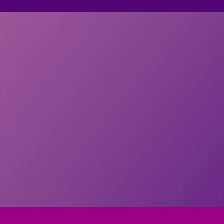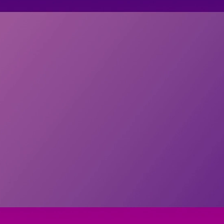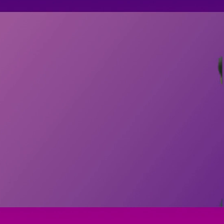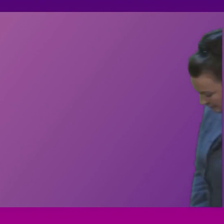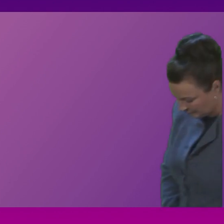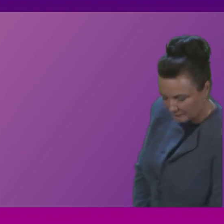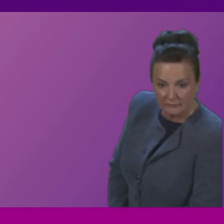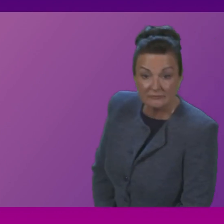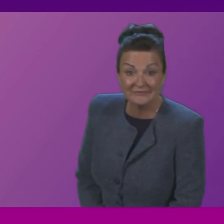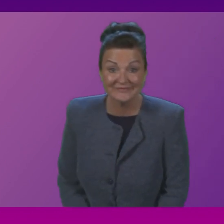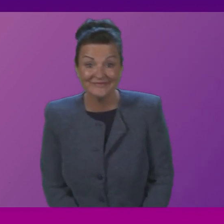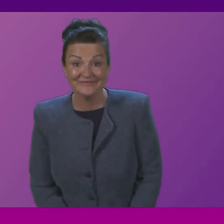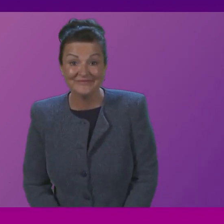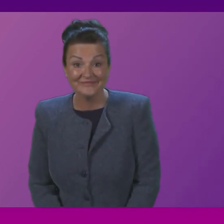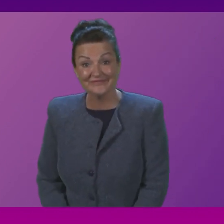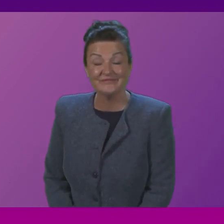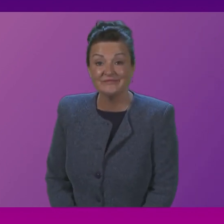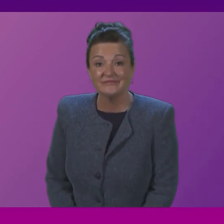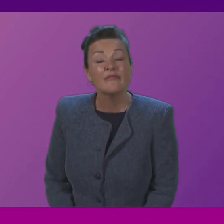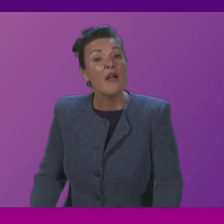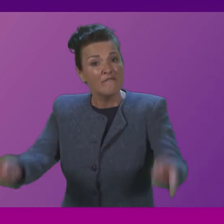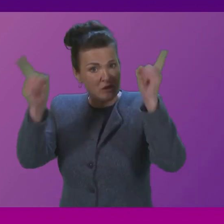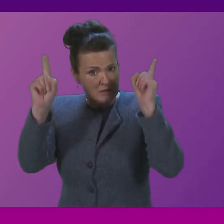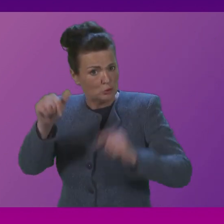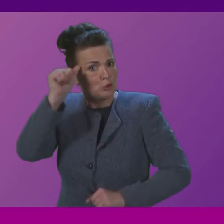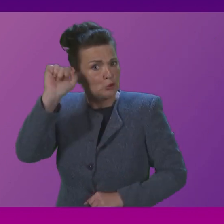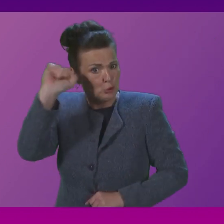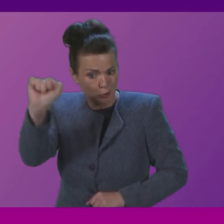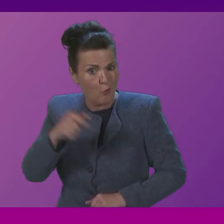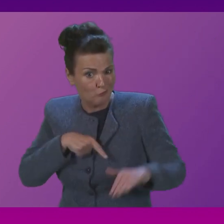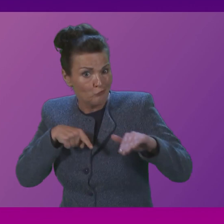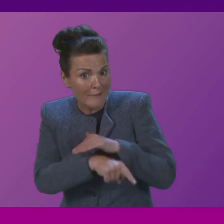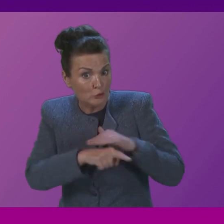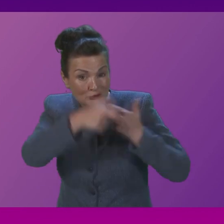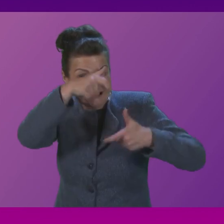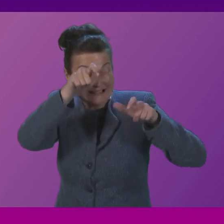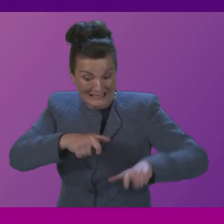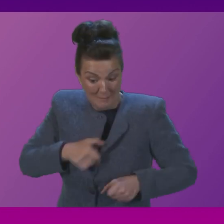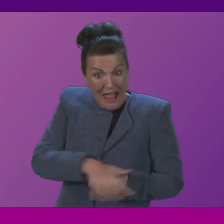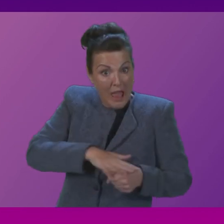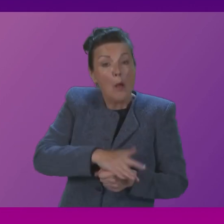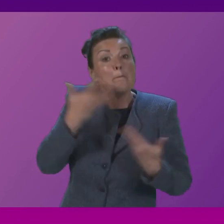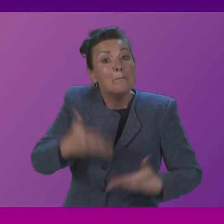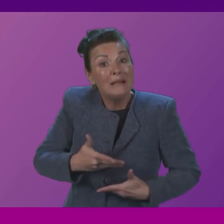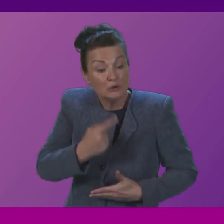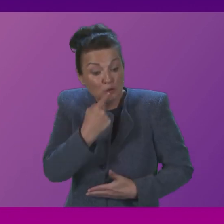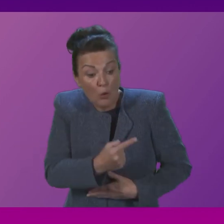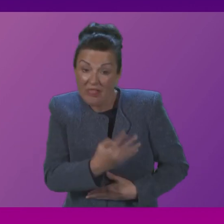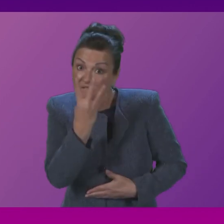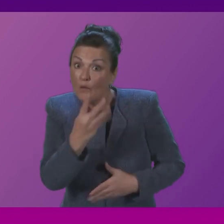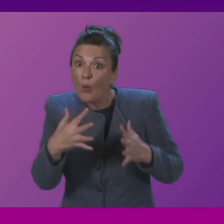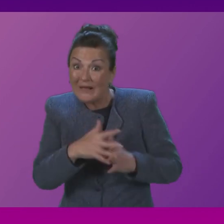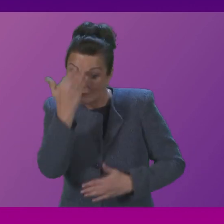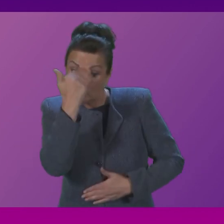First Minister as you are aware refugees staying at the Calin Hotel in my region were originally given four weeks notice to quit the hotel